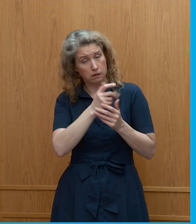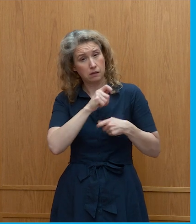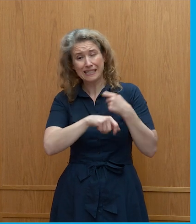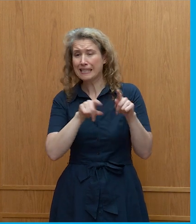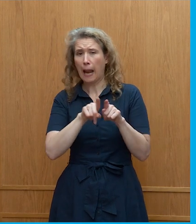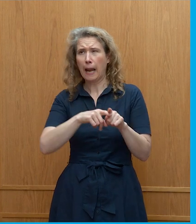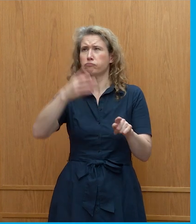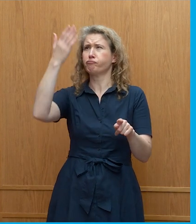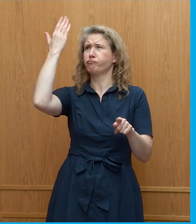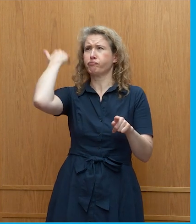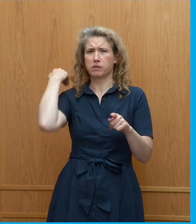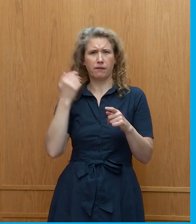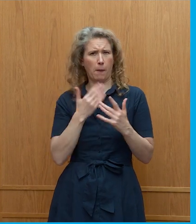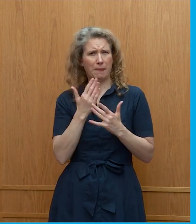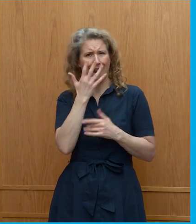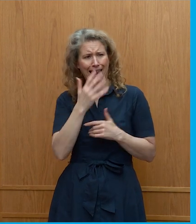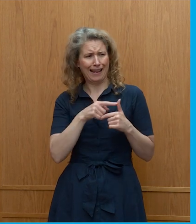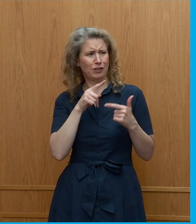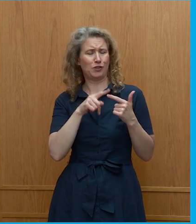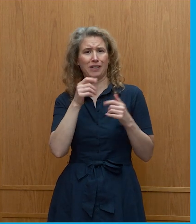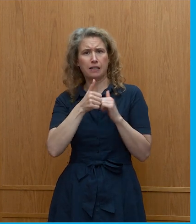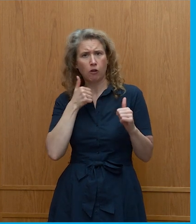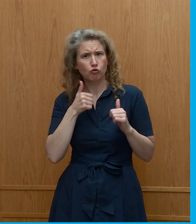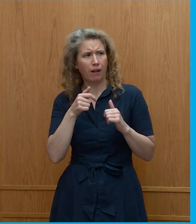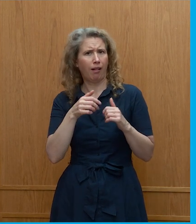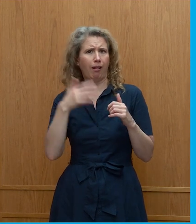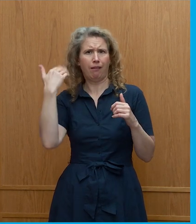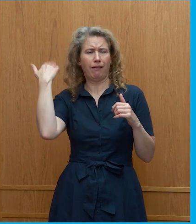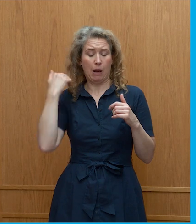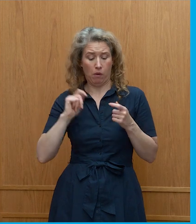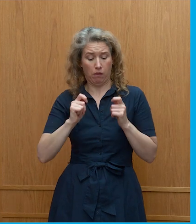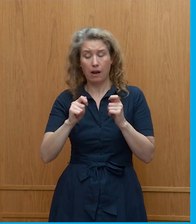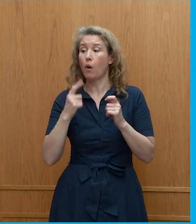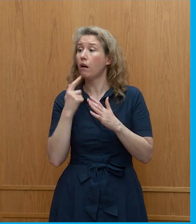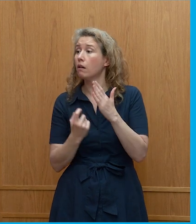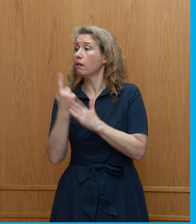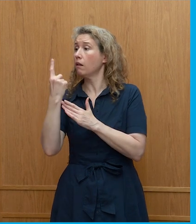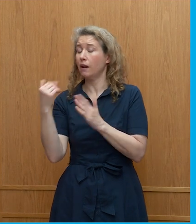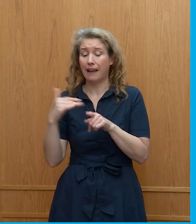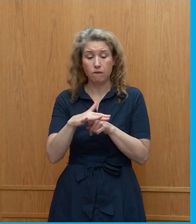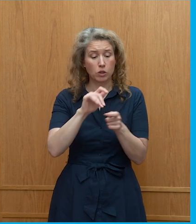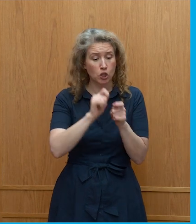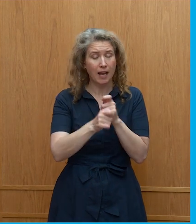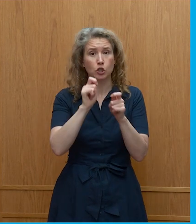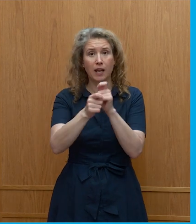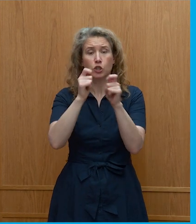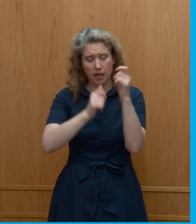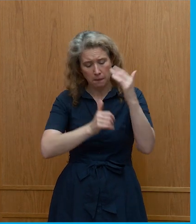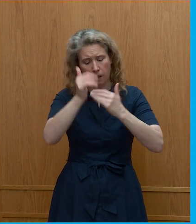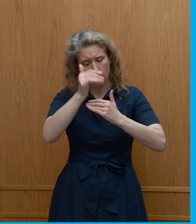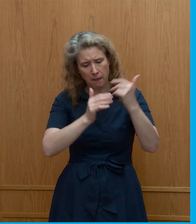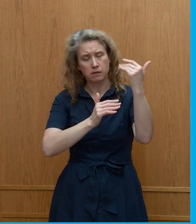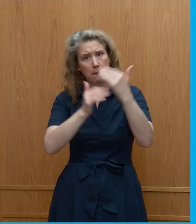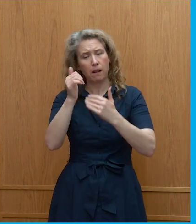area into what we have. And we're just going to watch the law evolve with case, case after case after case, and it will build on itself.